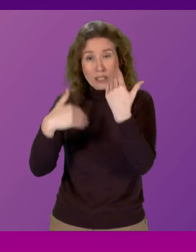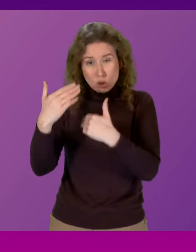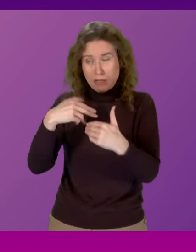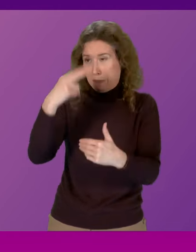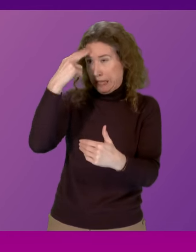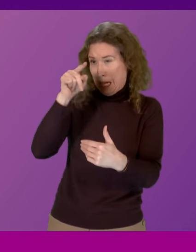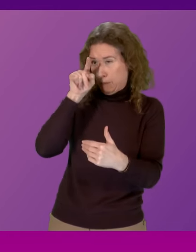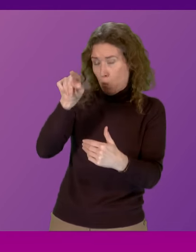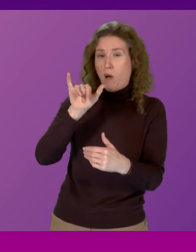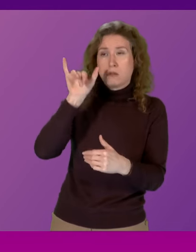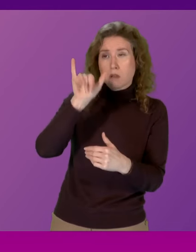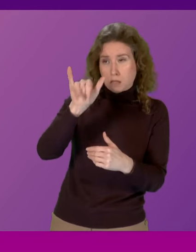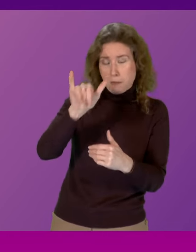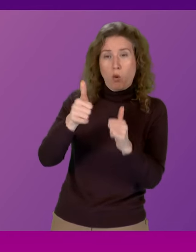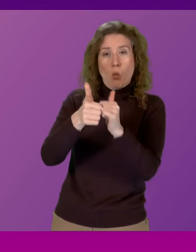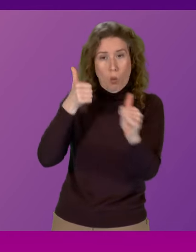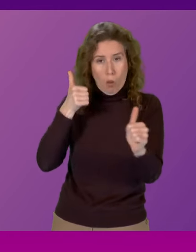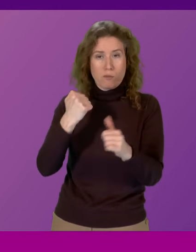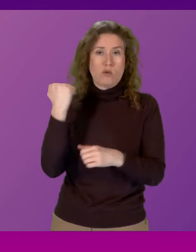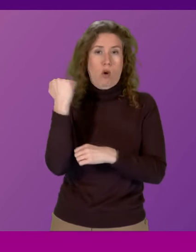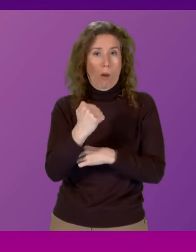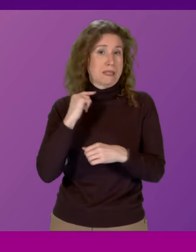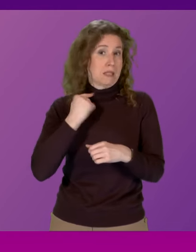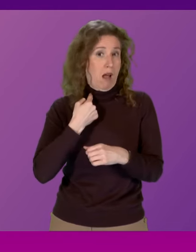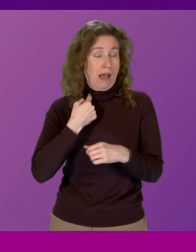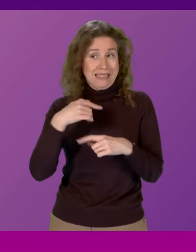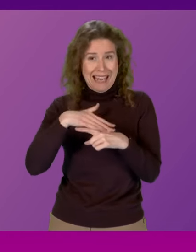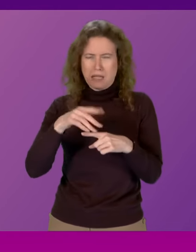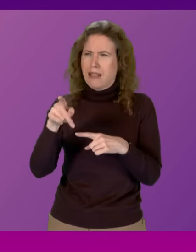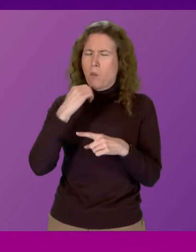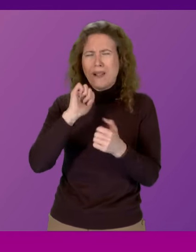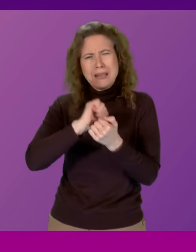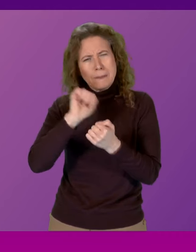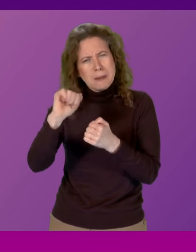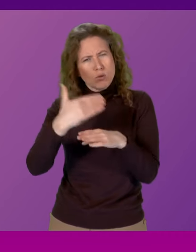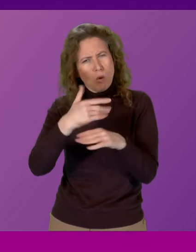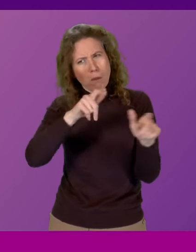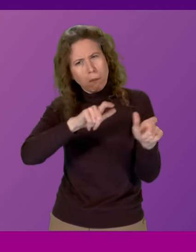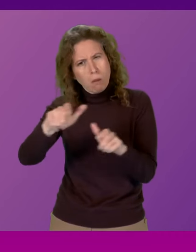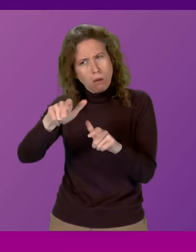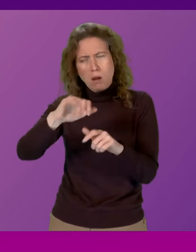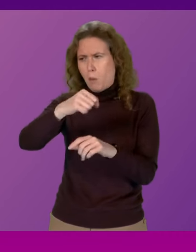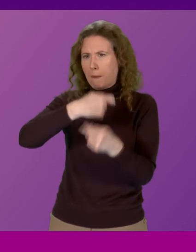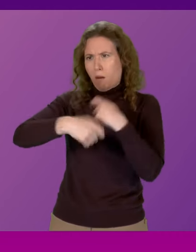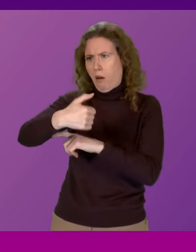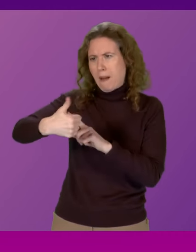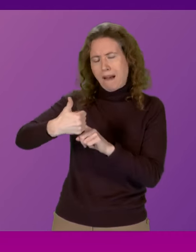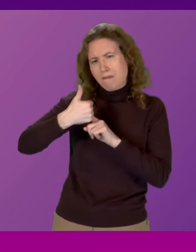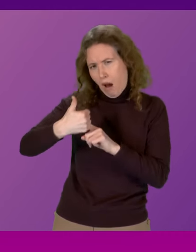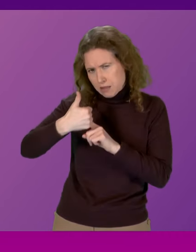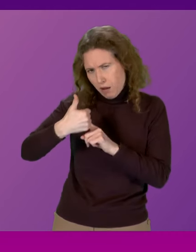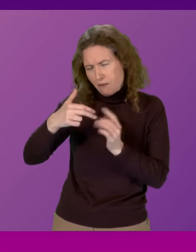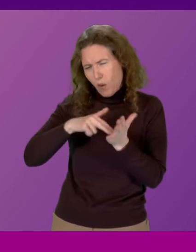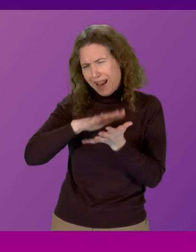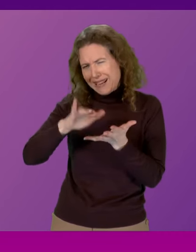a suspect in a corporate homicide case, he is to be kept on by the government as an advisor on NHS good